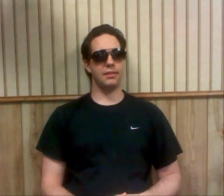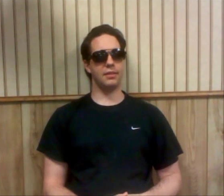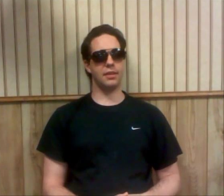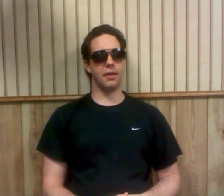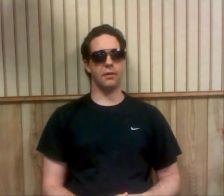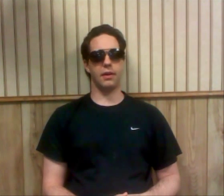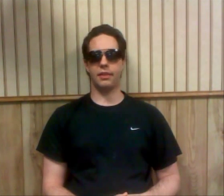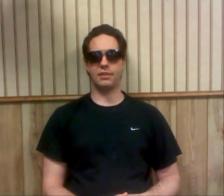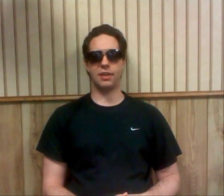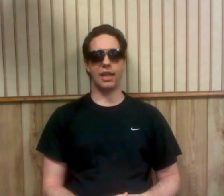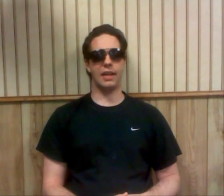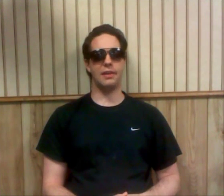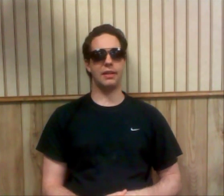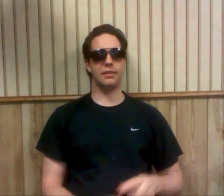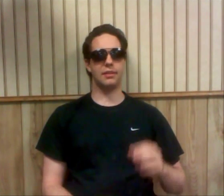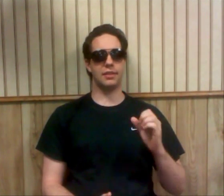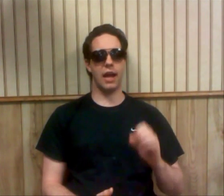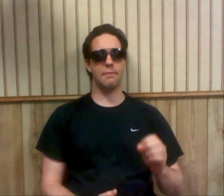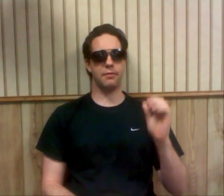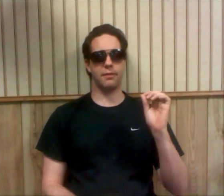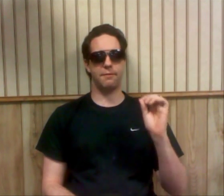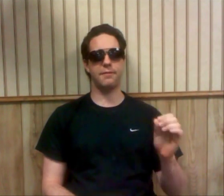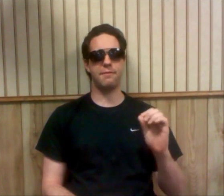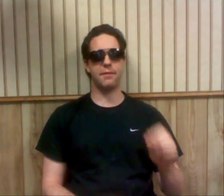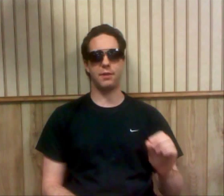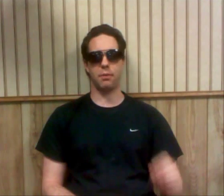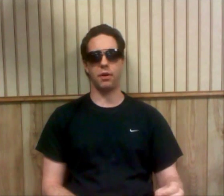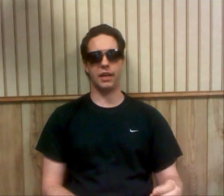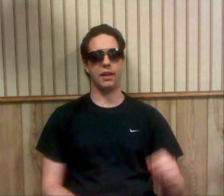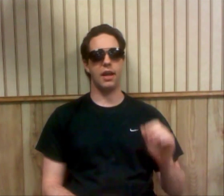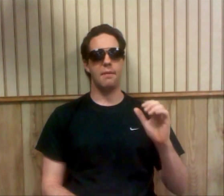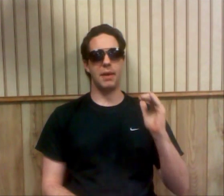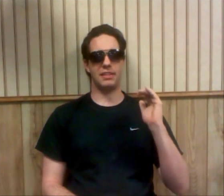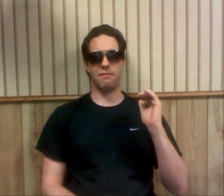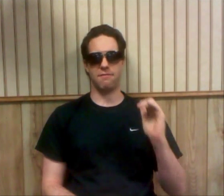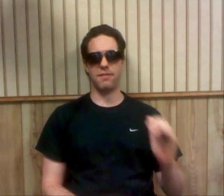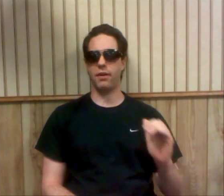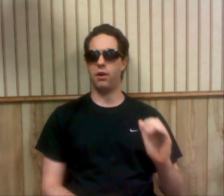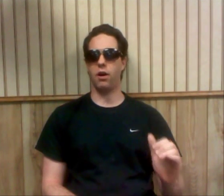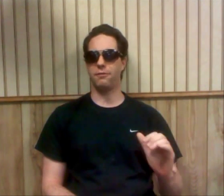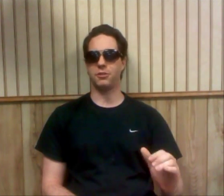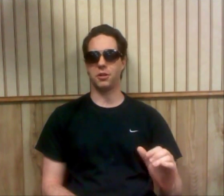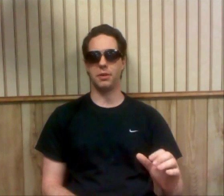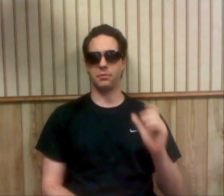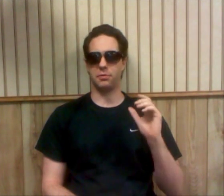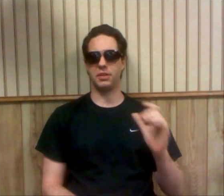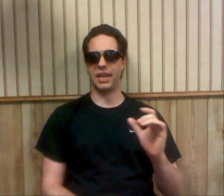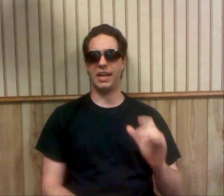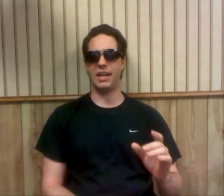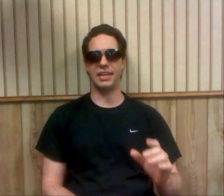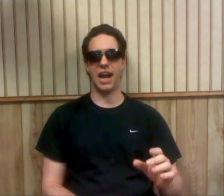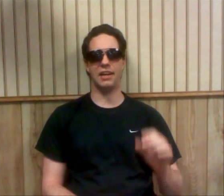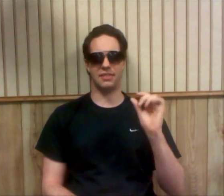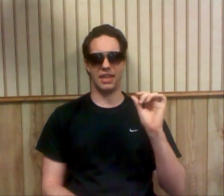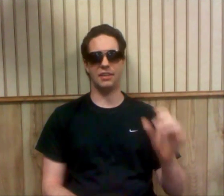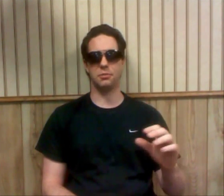You know, things like that. The 50-50 booking makes it very hard for somebody to really gain any kind of tangible